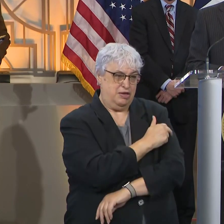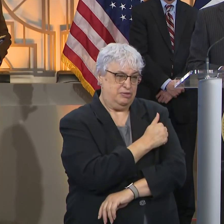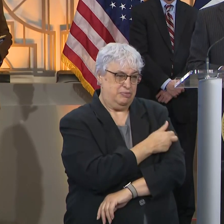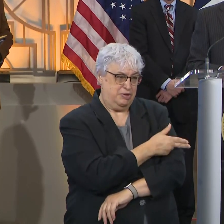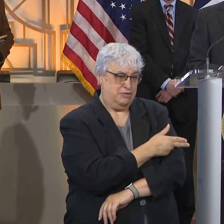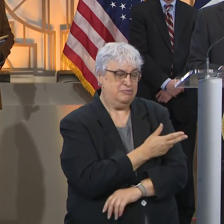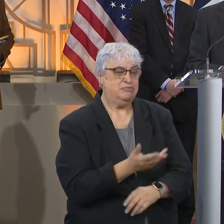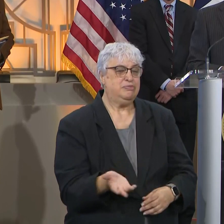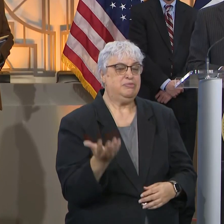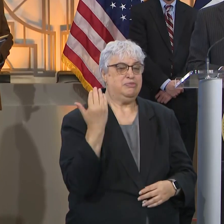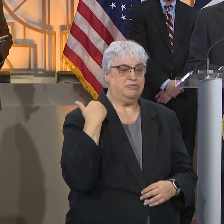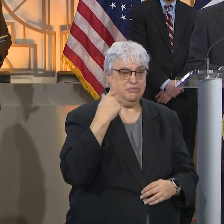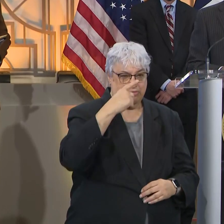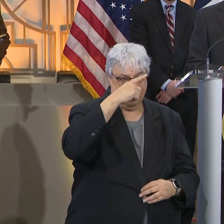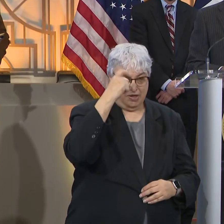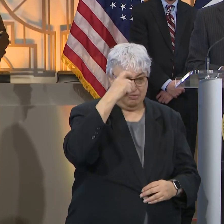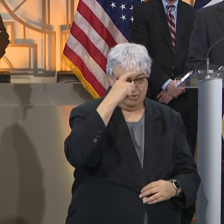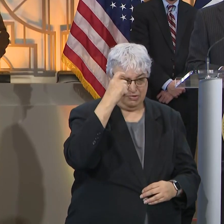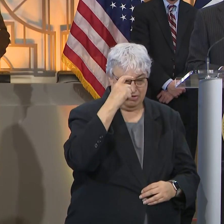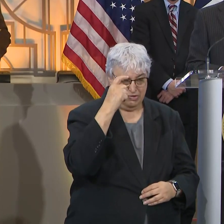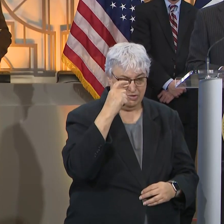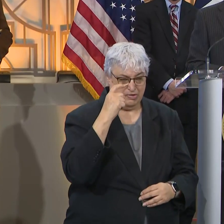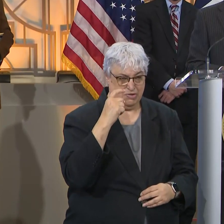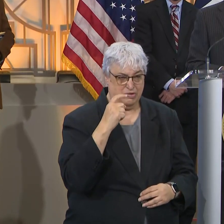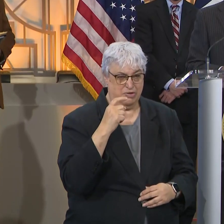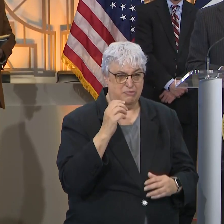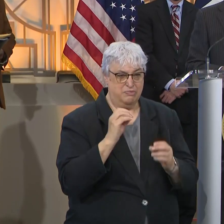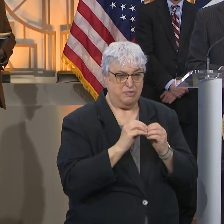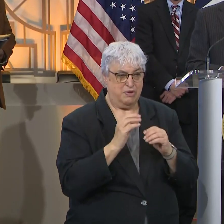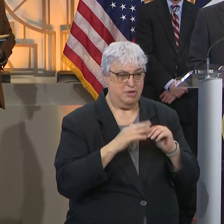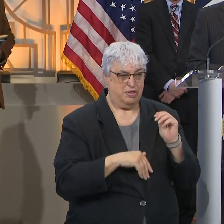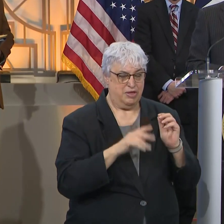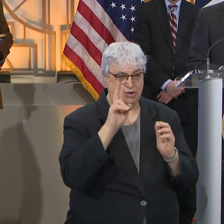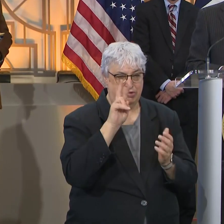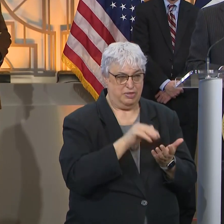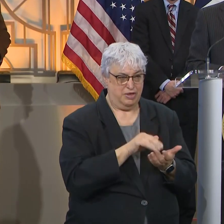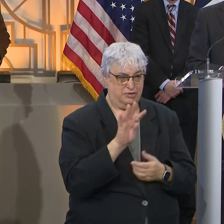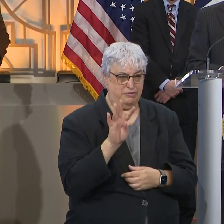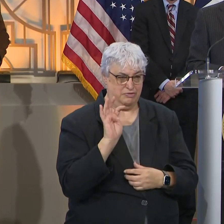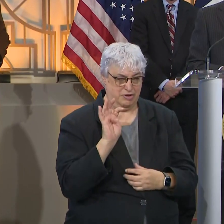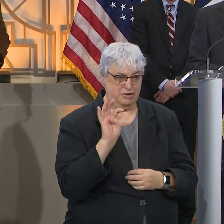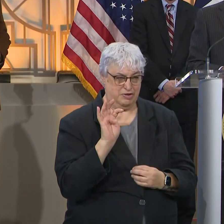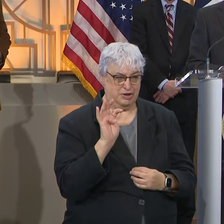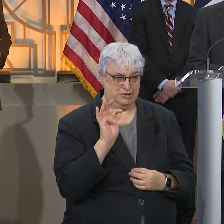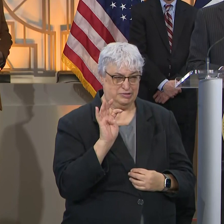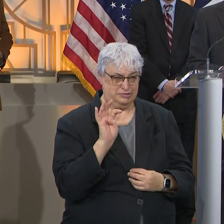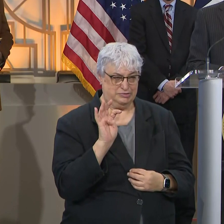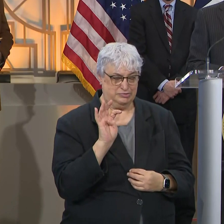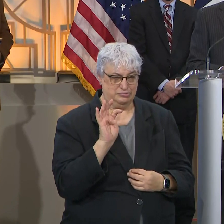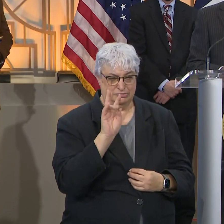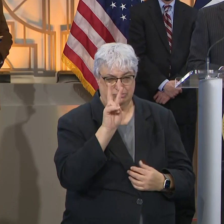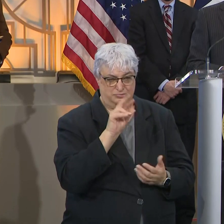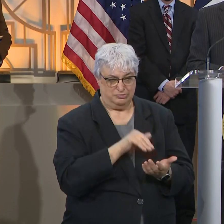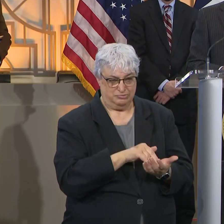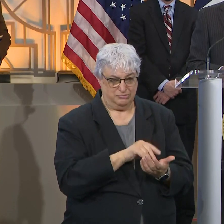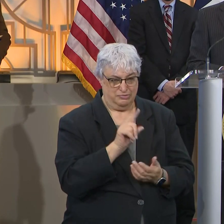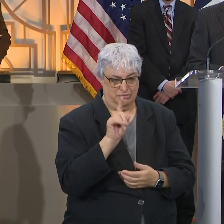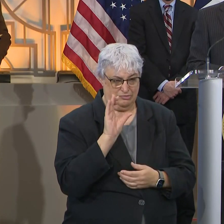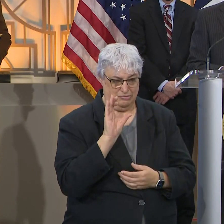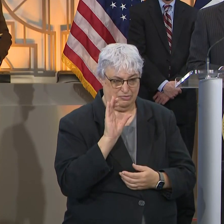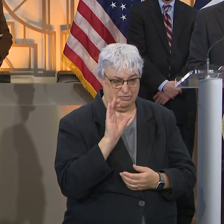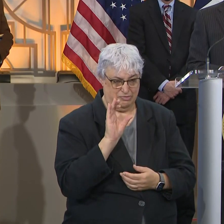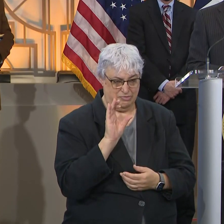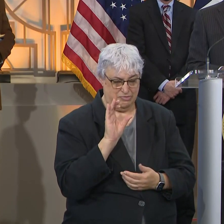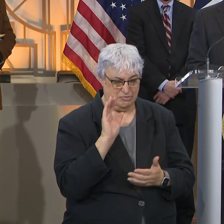peak of the storm during the summer, it was a little bit more than 2,400. So now we're a little bit more than 2,100.